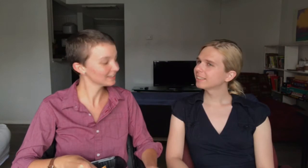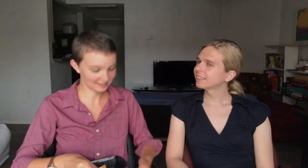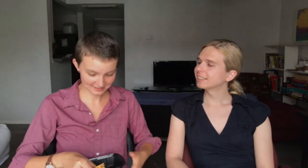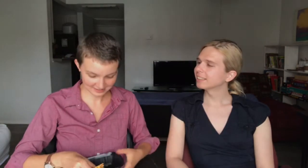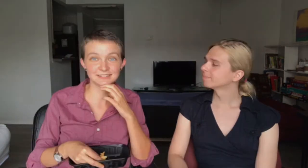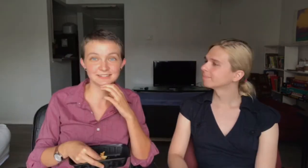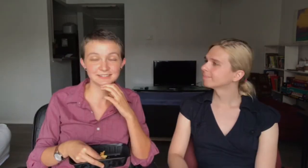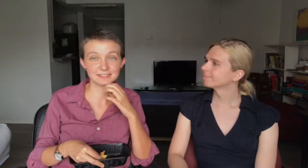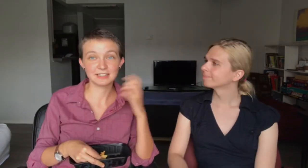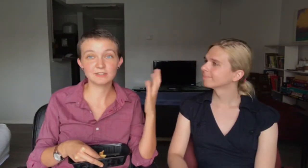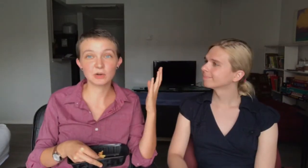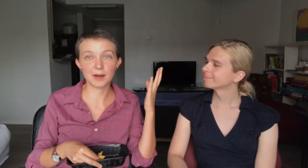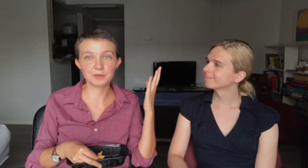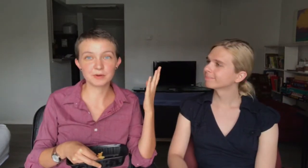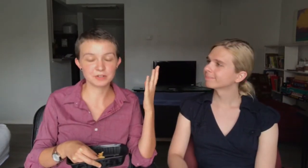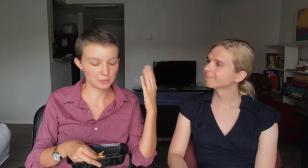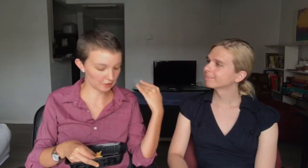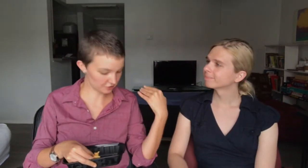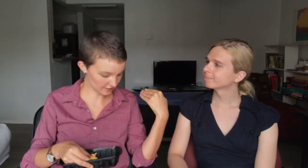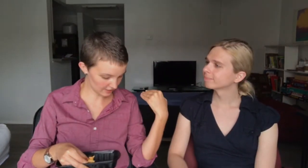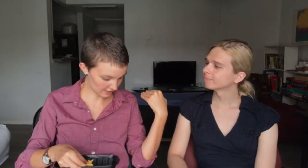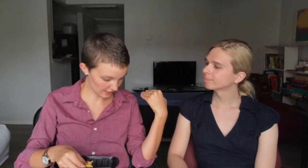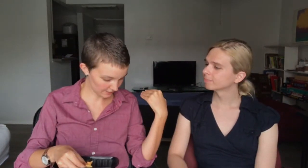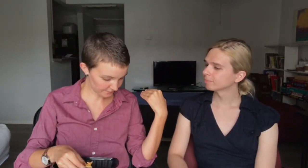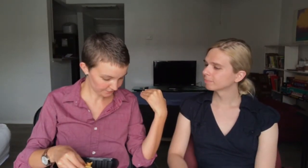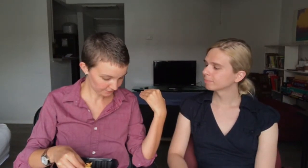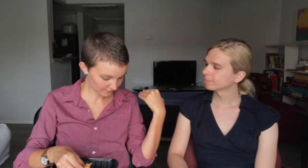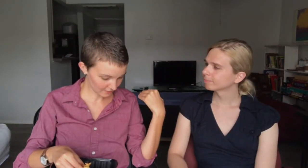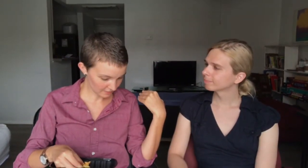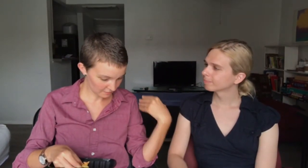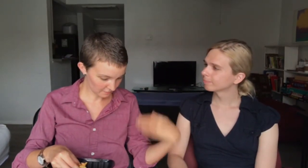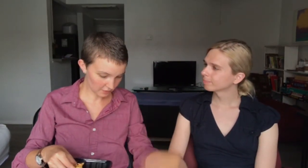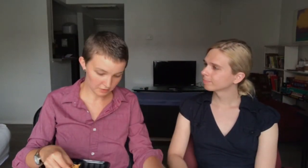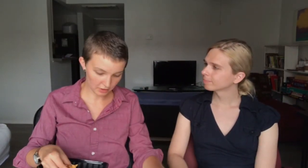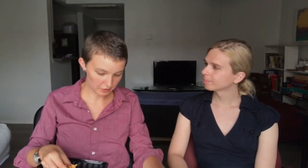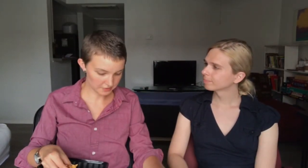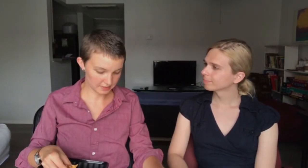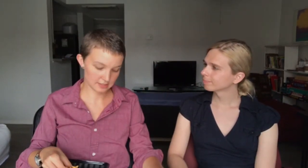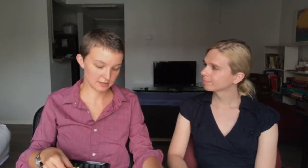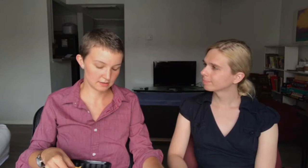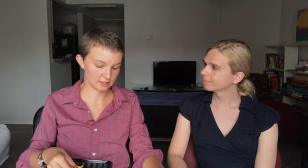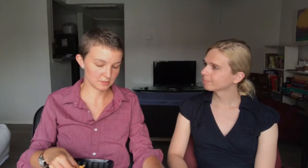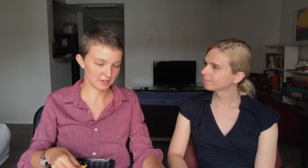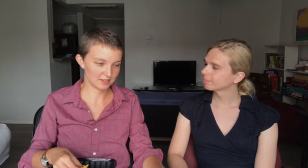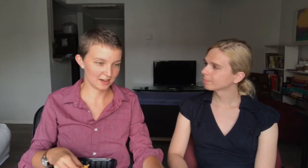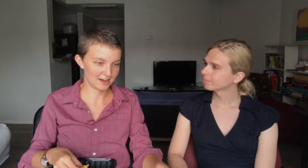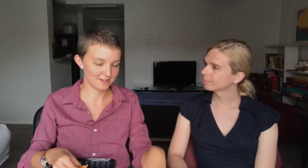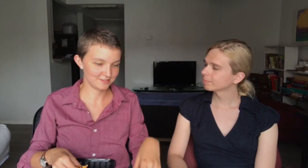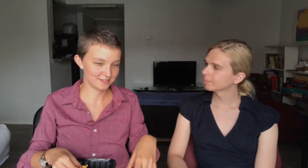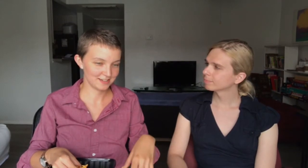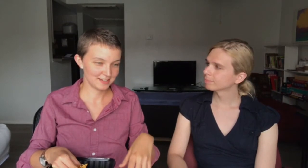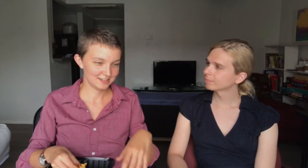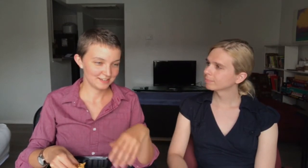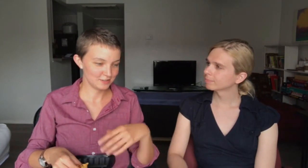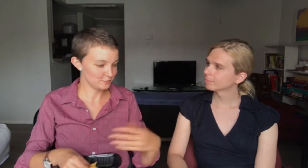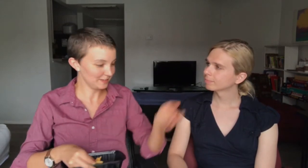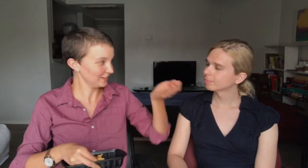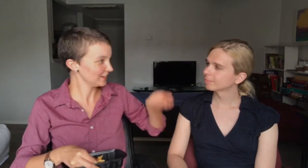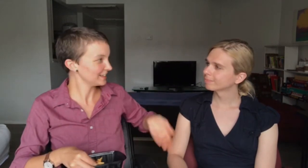didn't. Even though I'm the one who purchased the clothes this month, I've... You've been looking